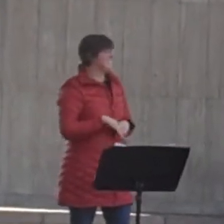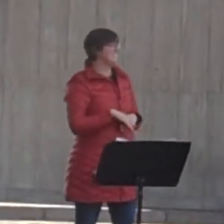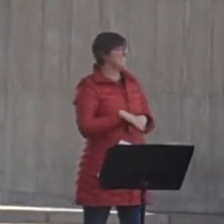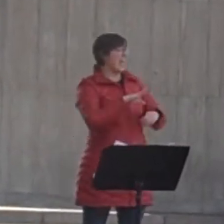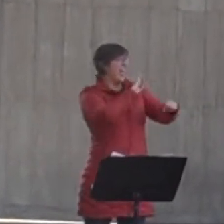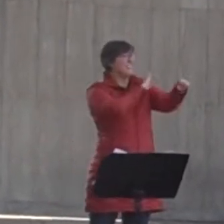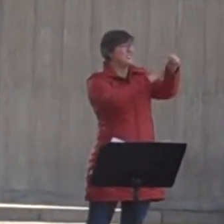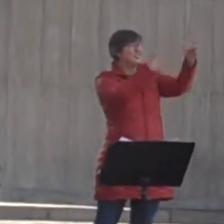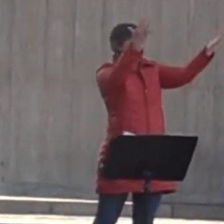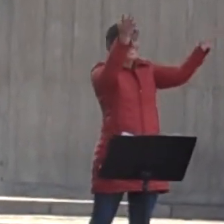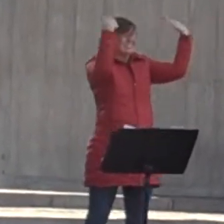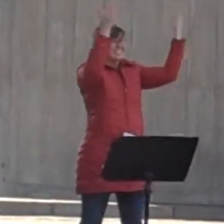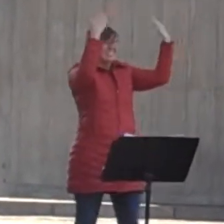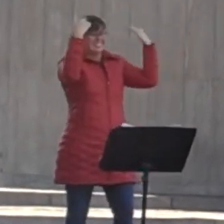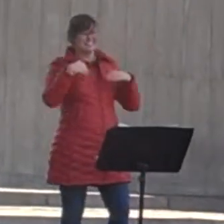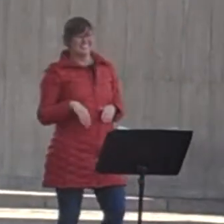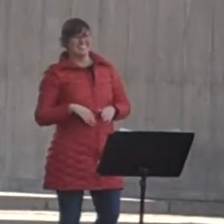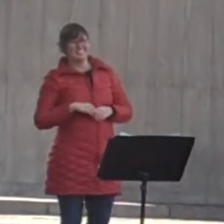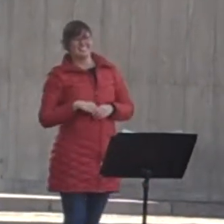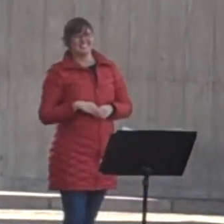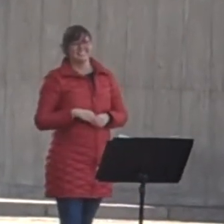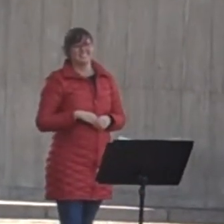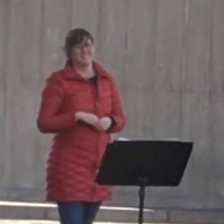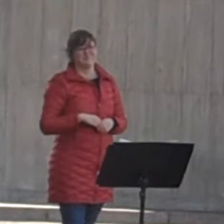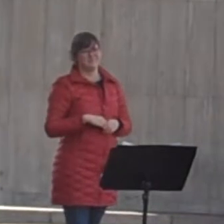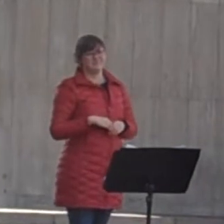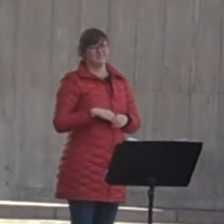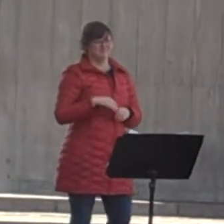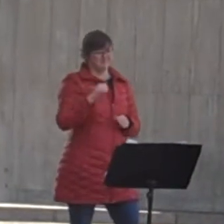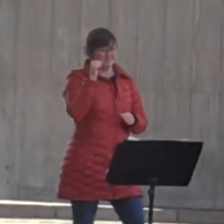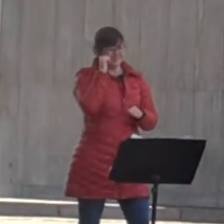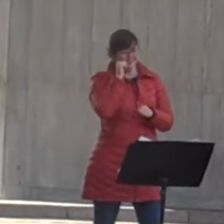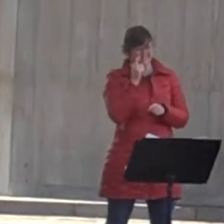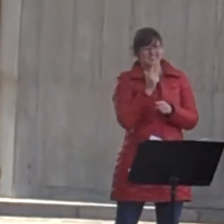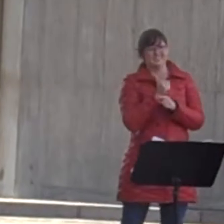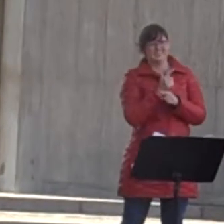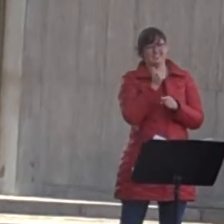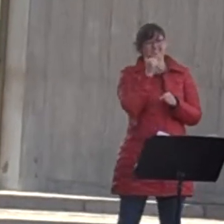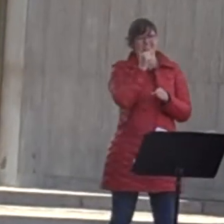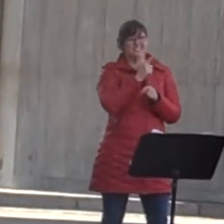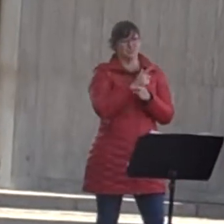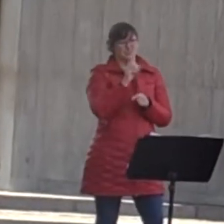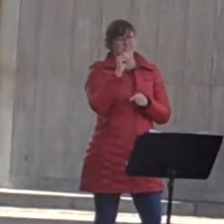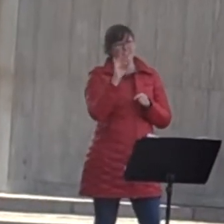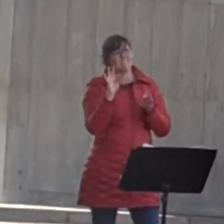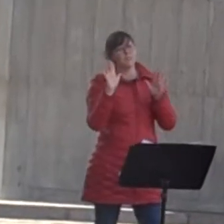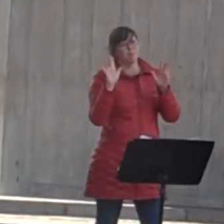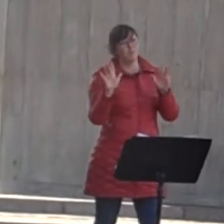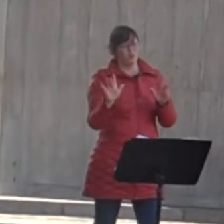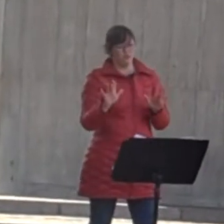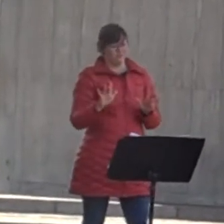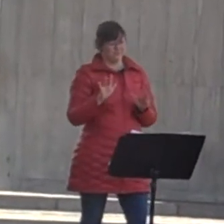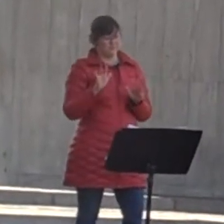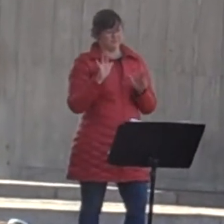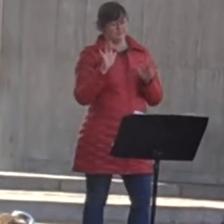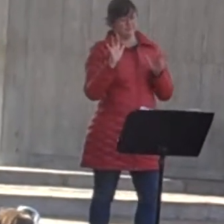All the Sisters of Mercy, They are not